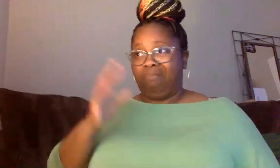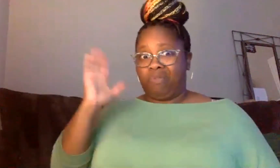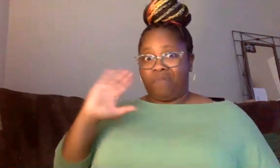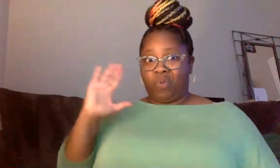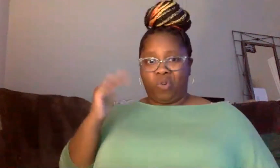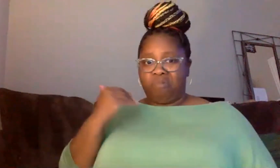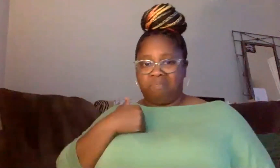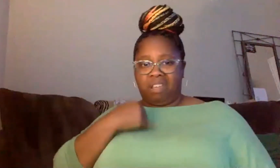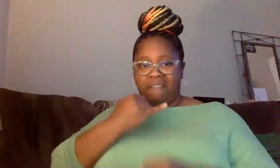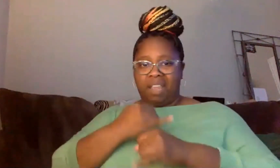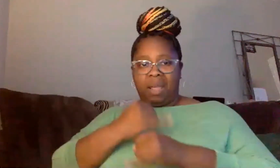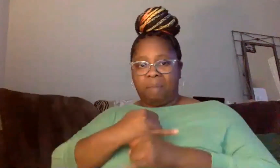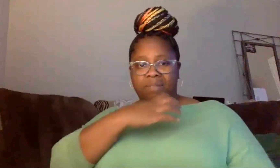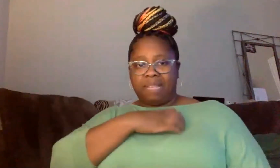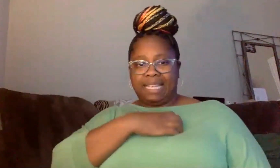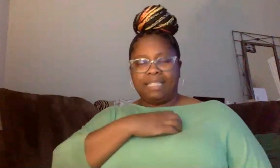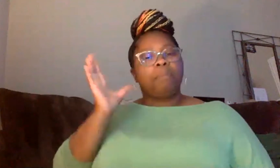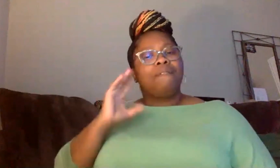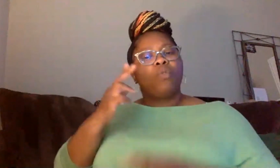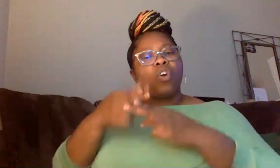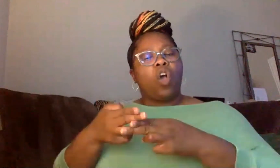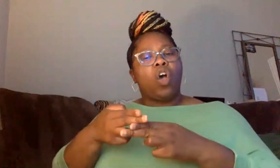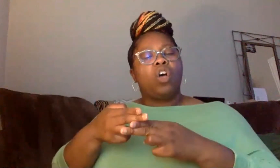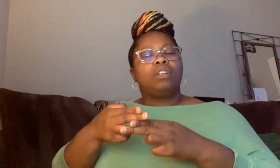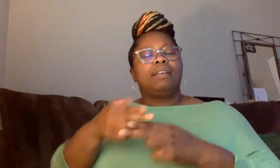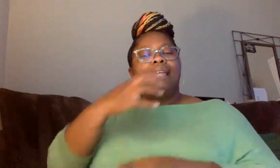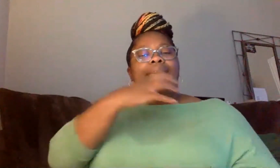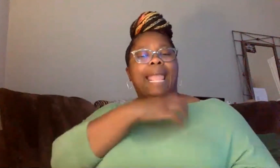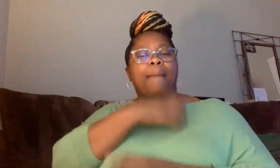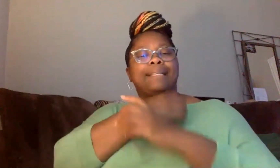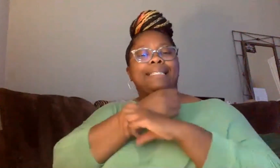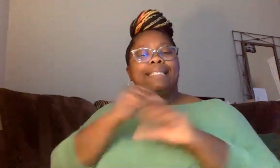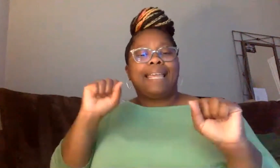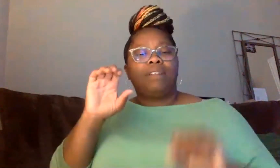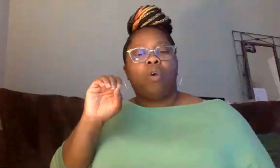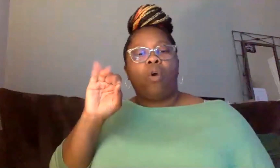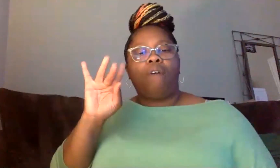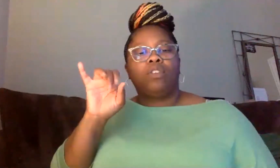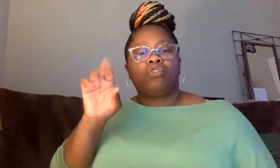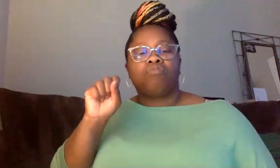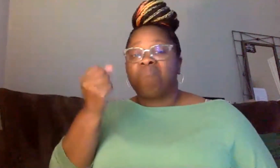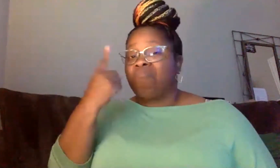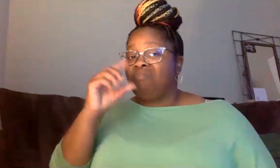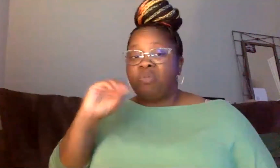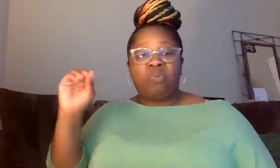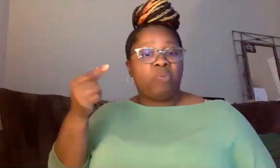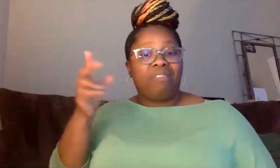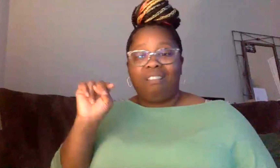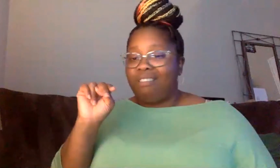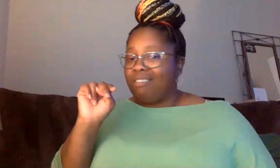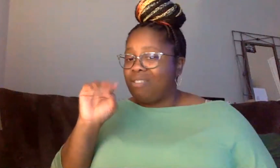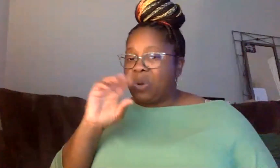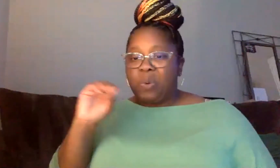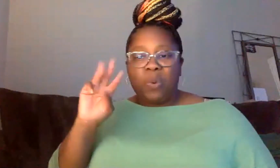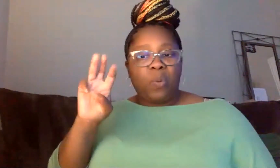We call them campus safety officers. They were not armed. They did not have the weaponry that,